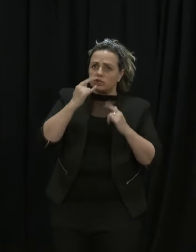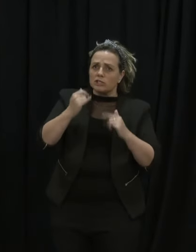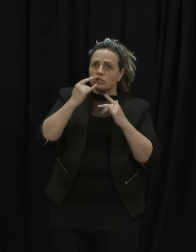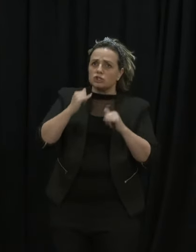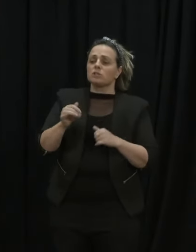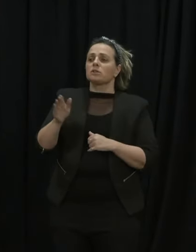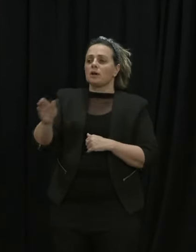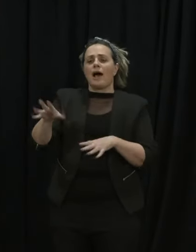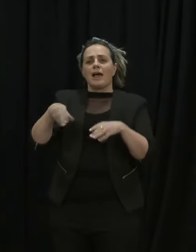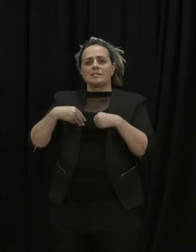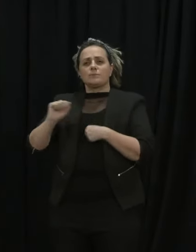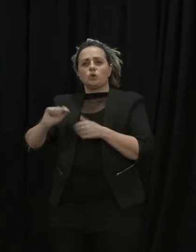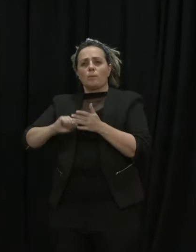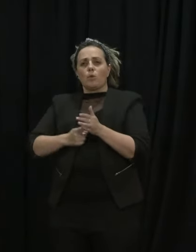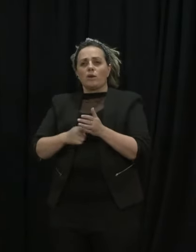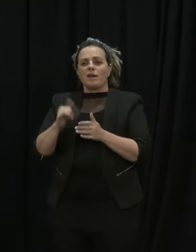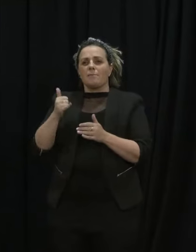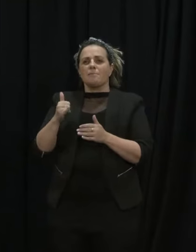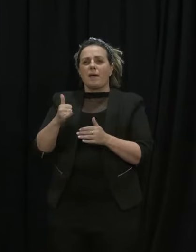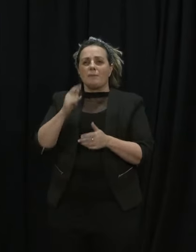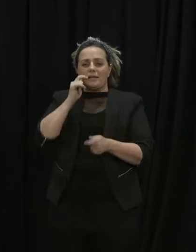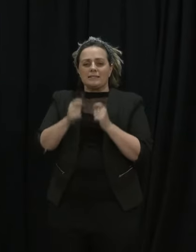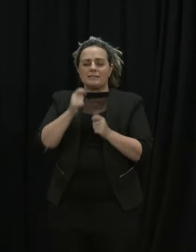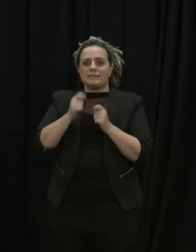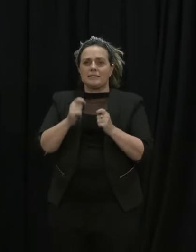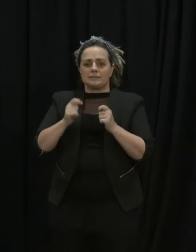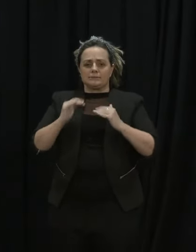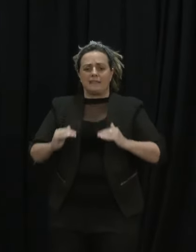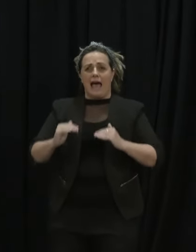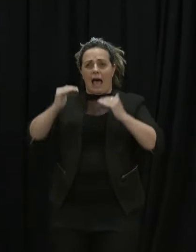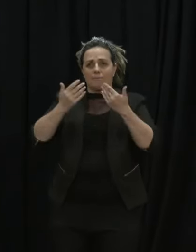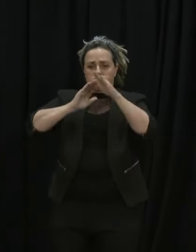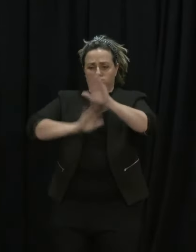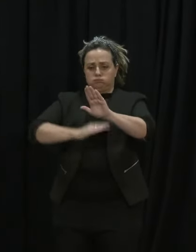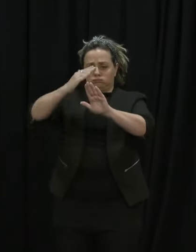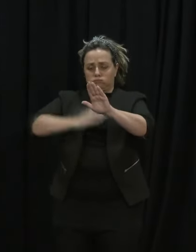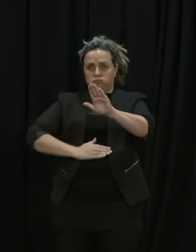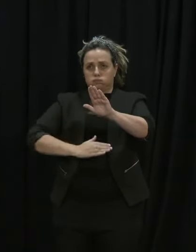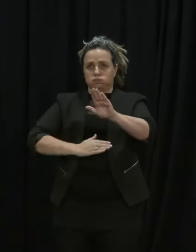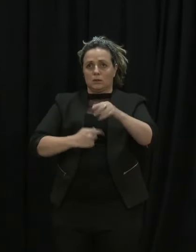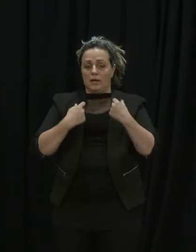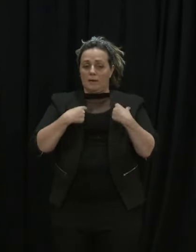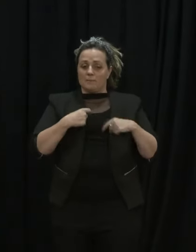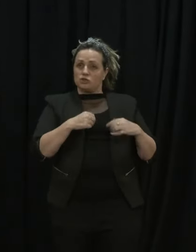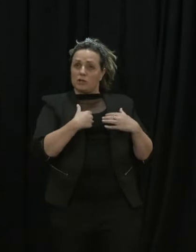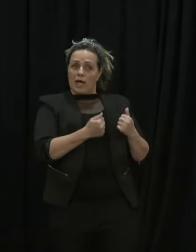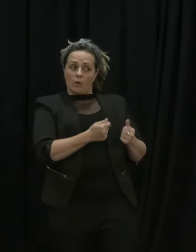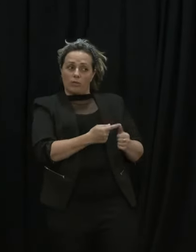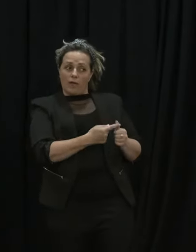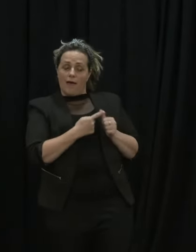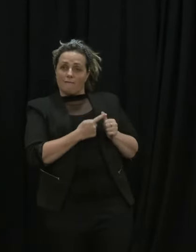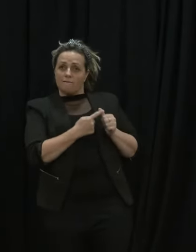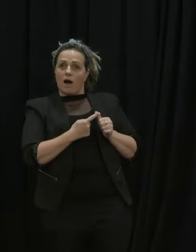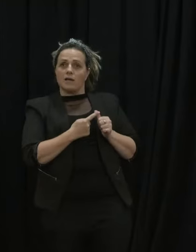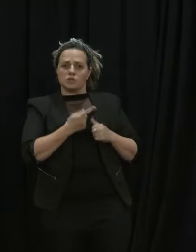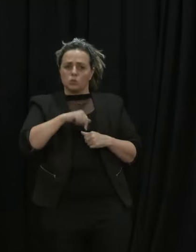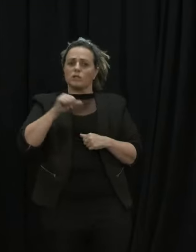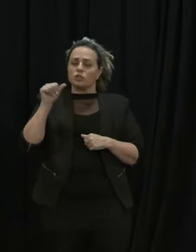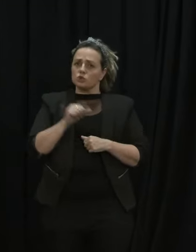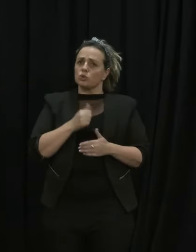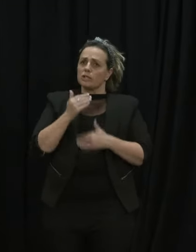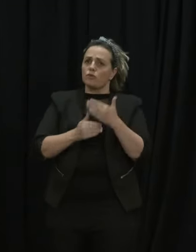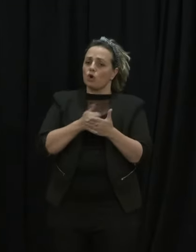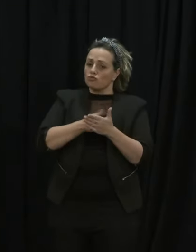take your point that you're suggesting should we just up it everywhere. The advice that we continue to get from the Ministry and others is that we should do regular